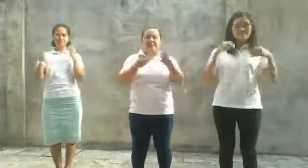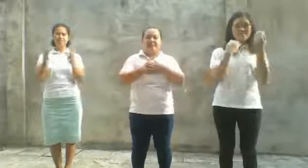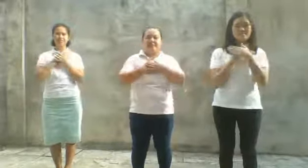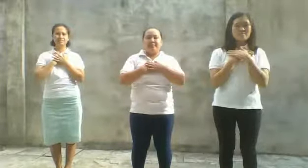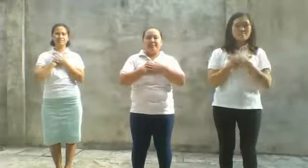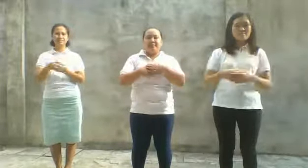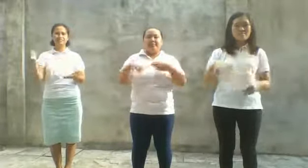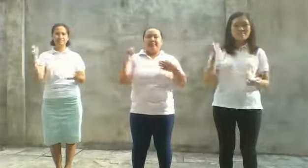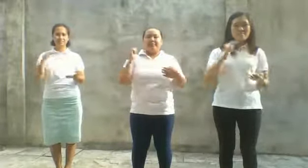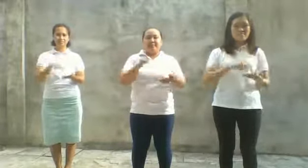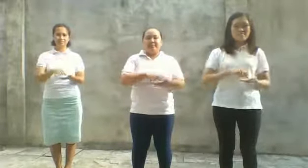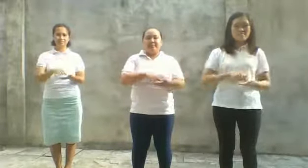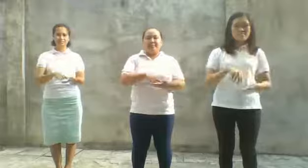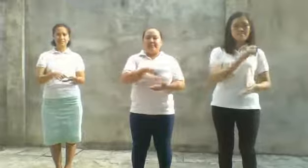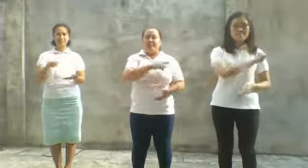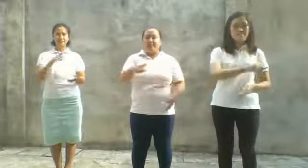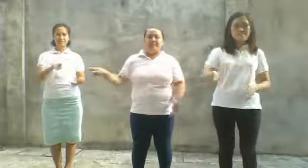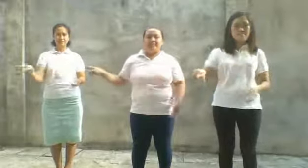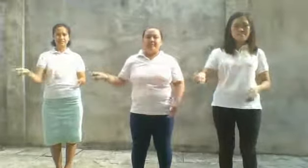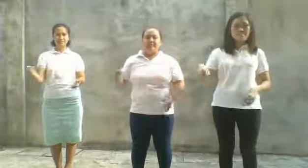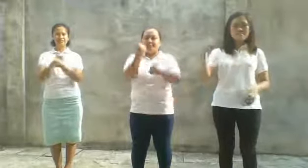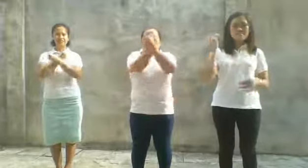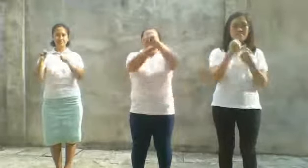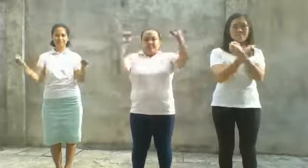me, for this they must be free.